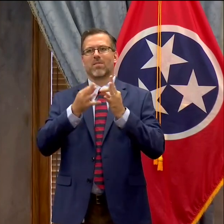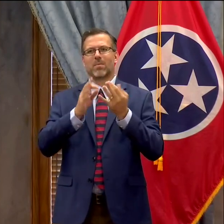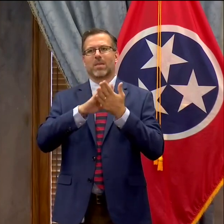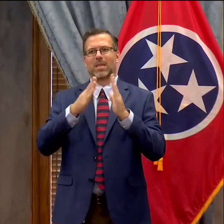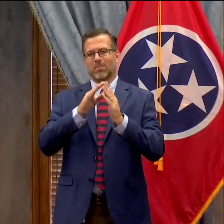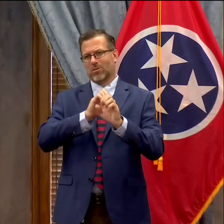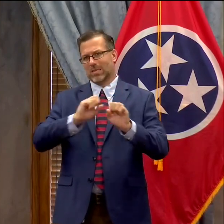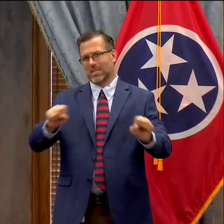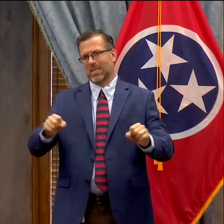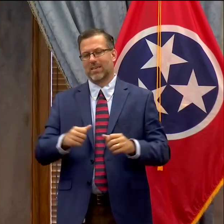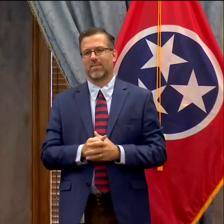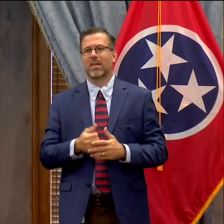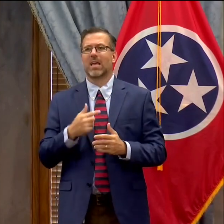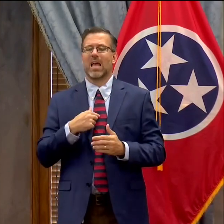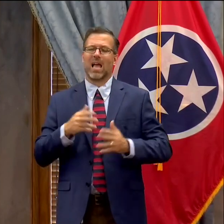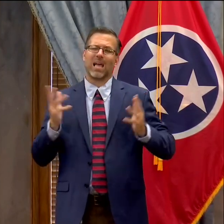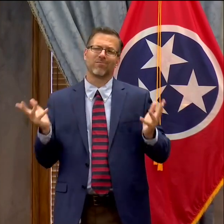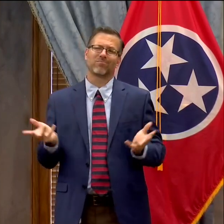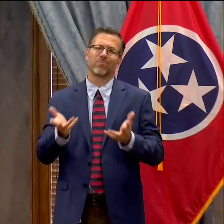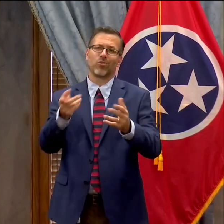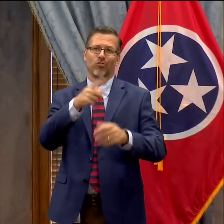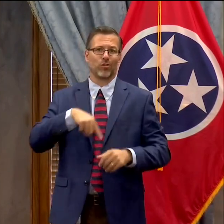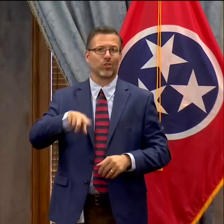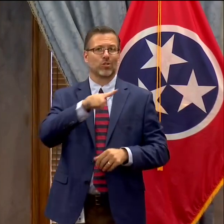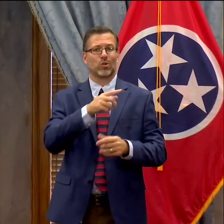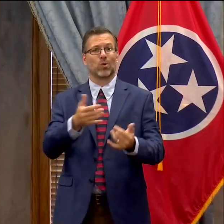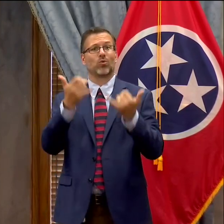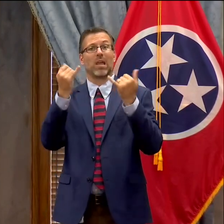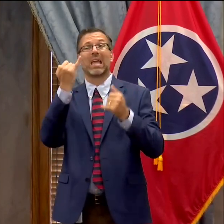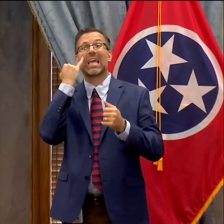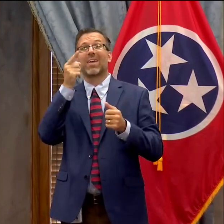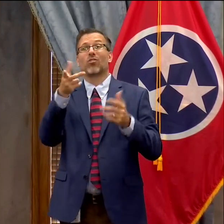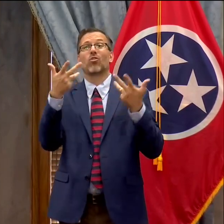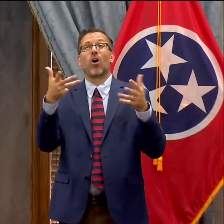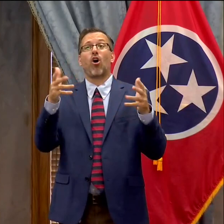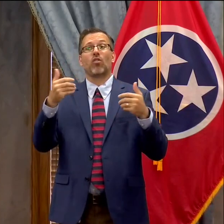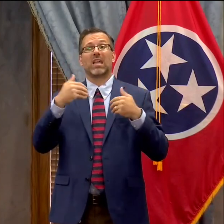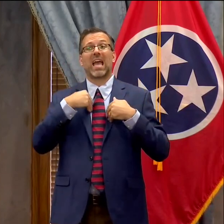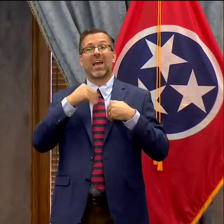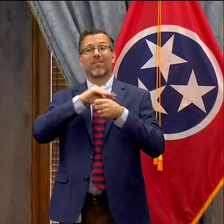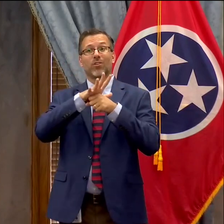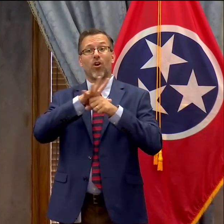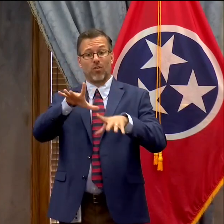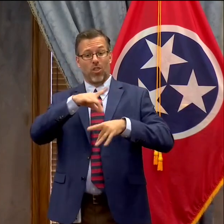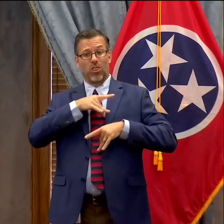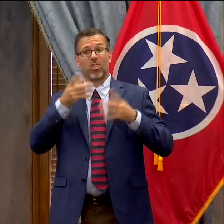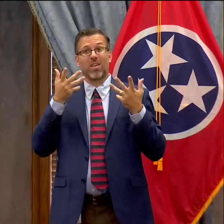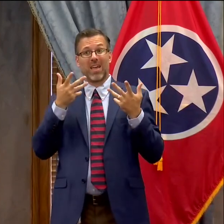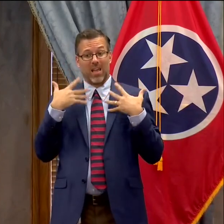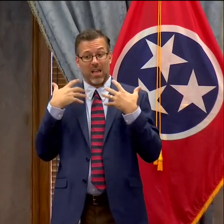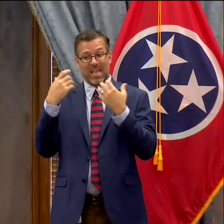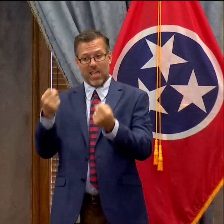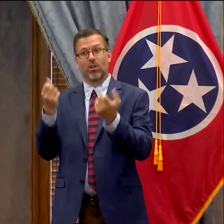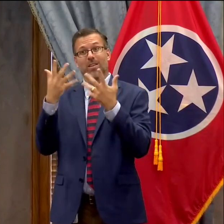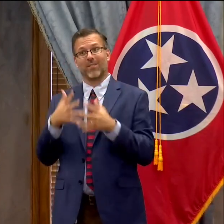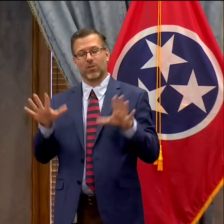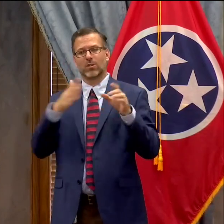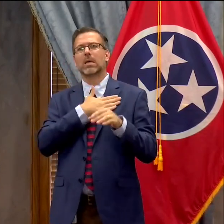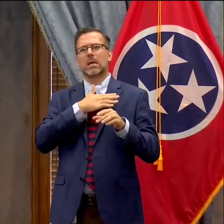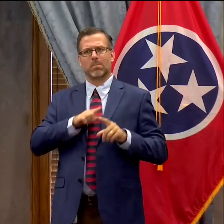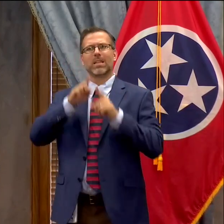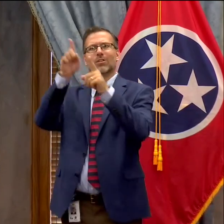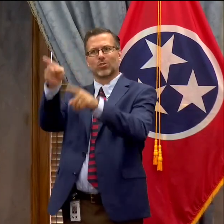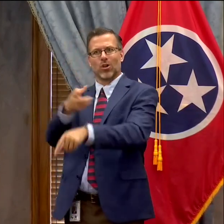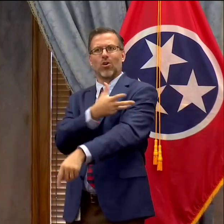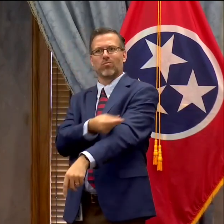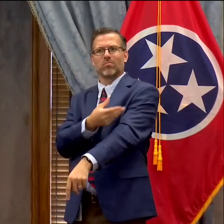I urge my fellow Tennesseans today who have recovered from COVID to make an appointment to go donate blood plasma and I'd encourage